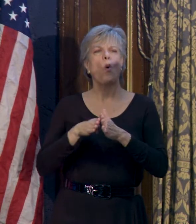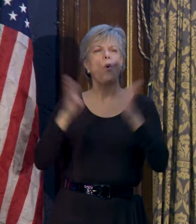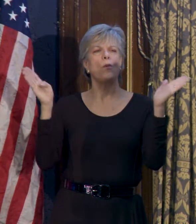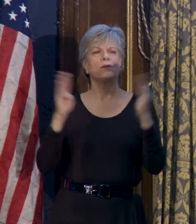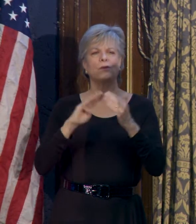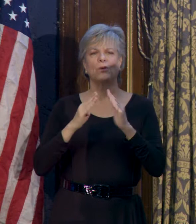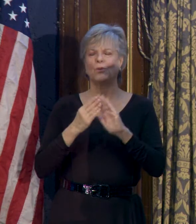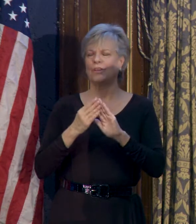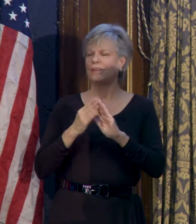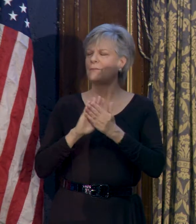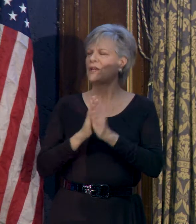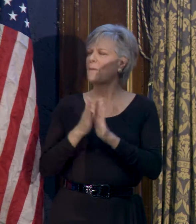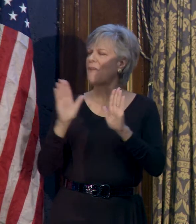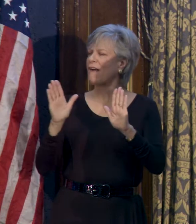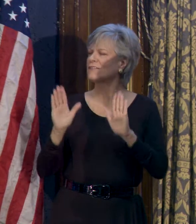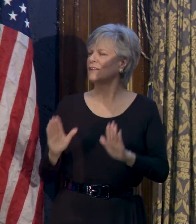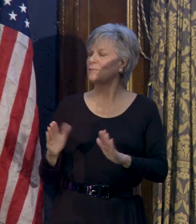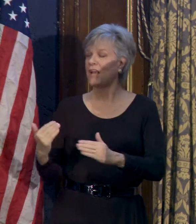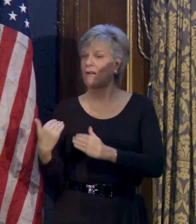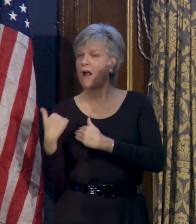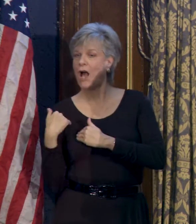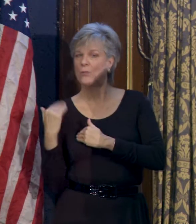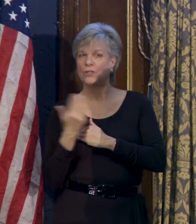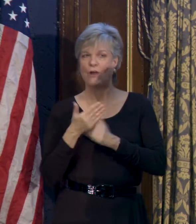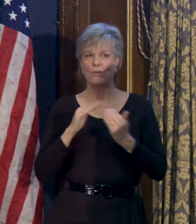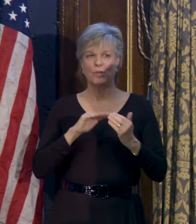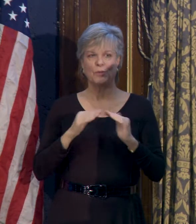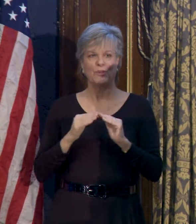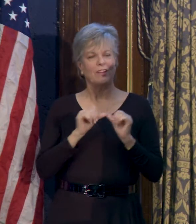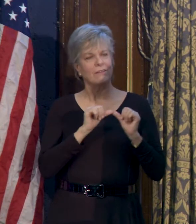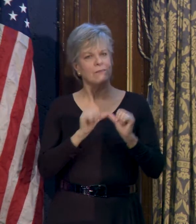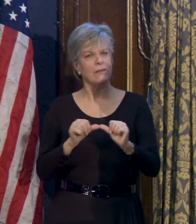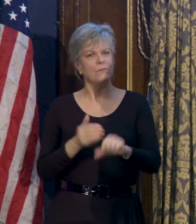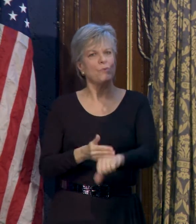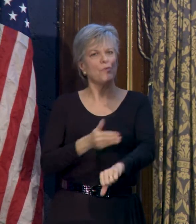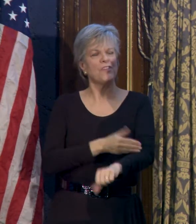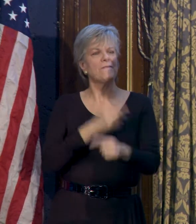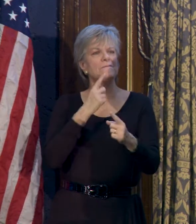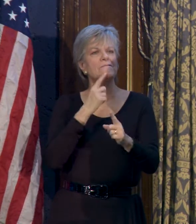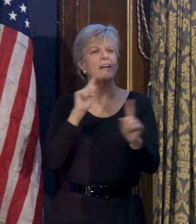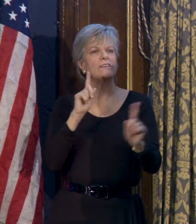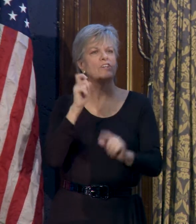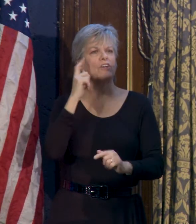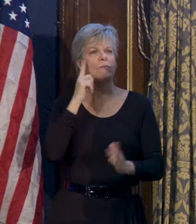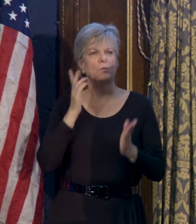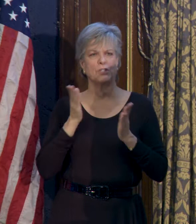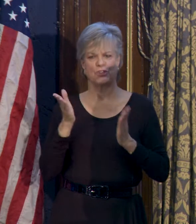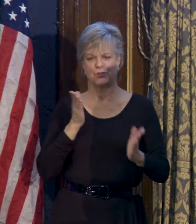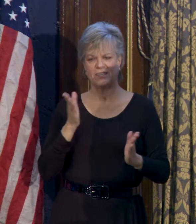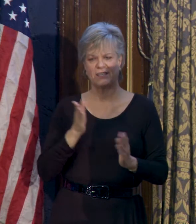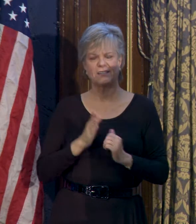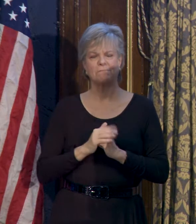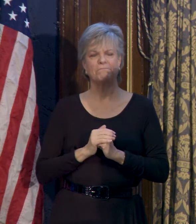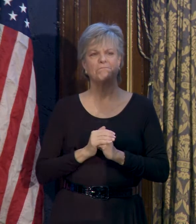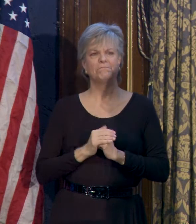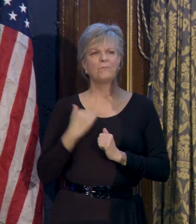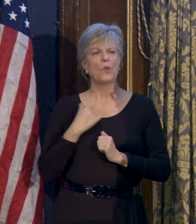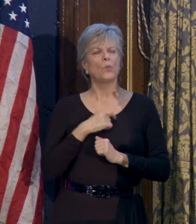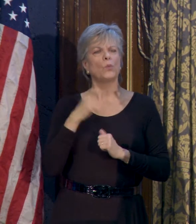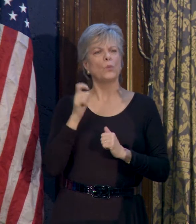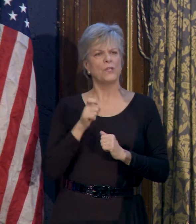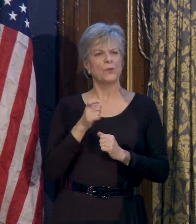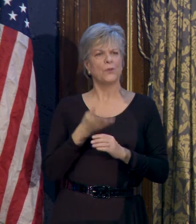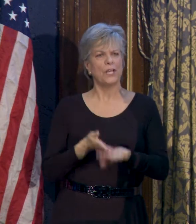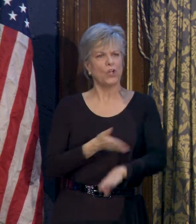excellence by being accountable to our communities and continually improving the effectiveness of government services. We need to